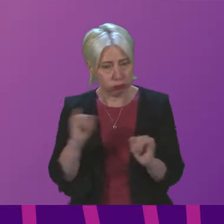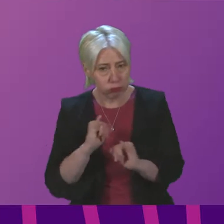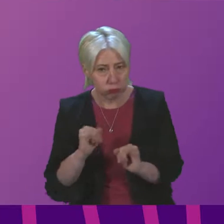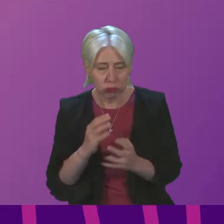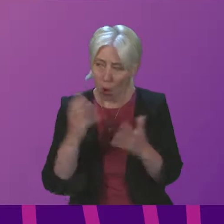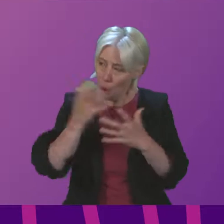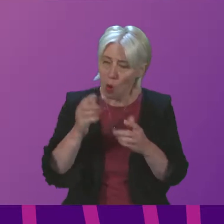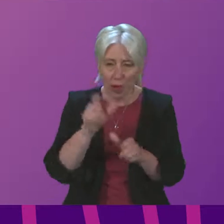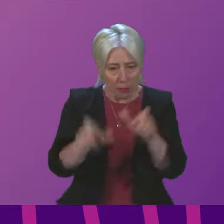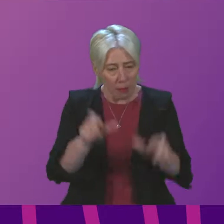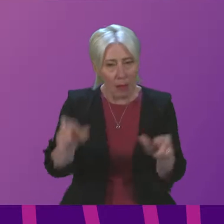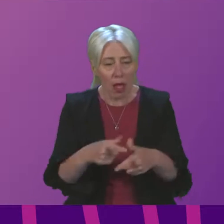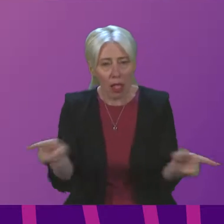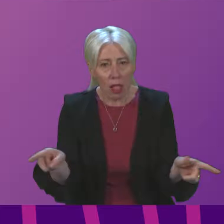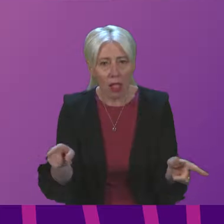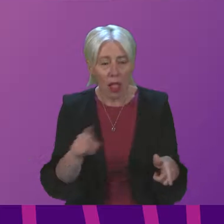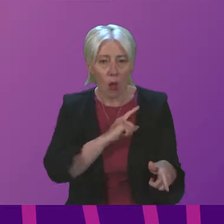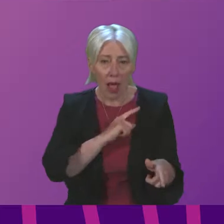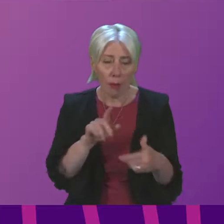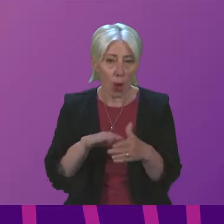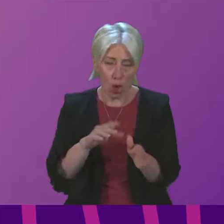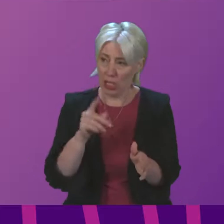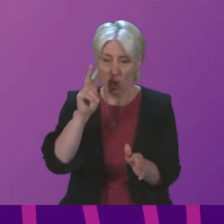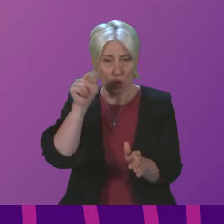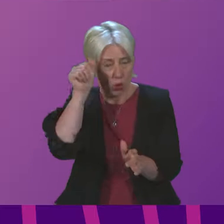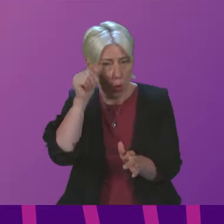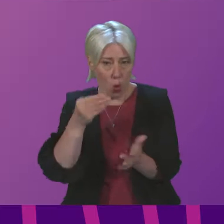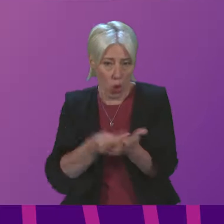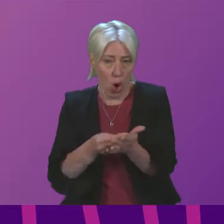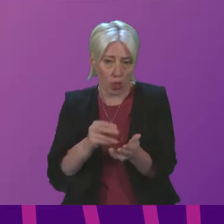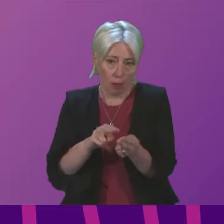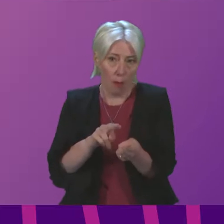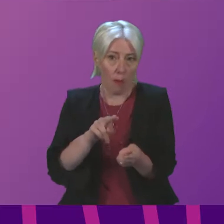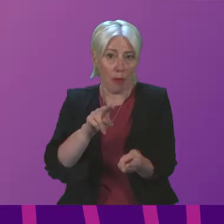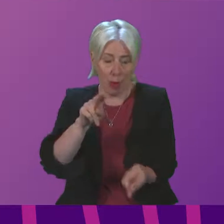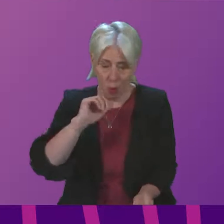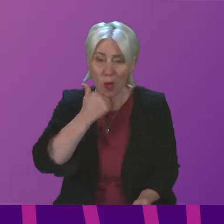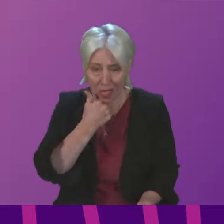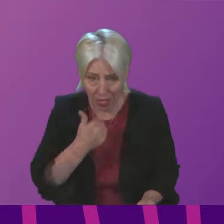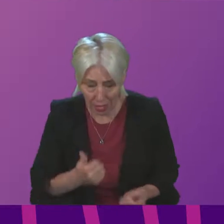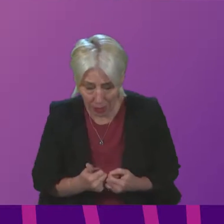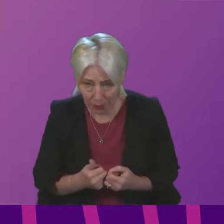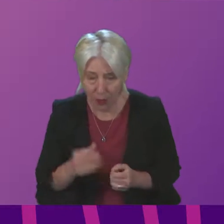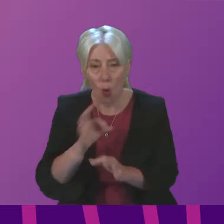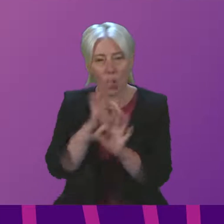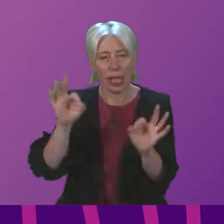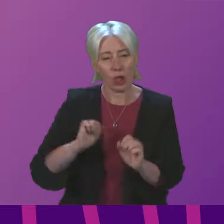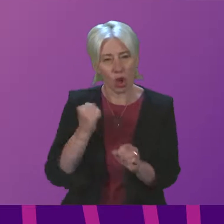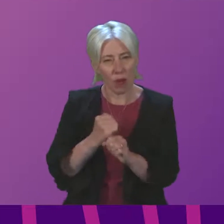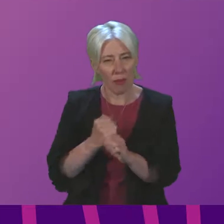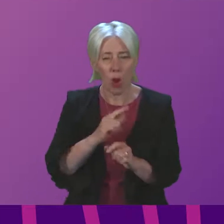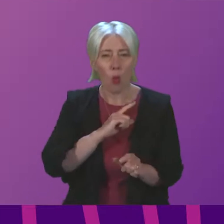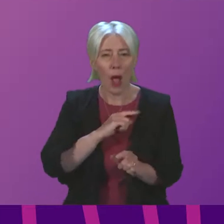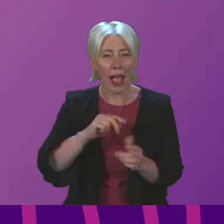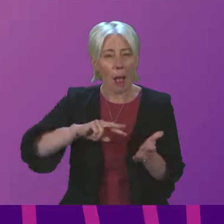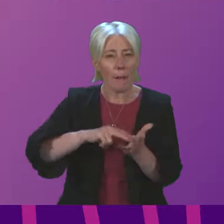just for ordinary people as the forecast for prices begin to rise. I want to ask the Government why they abandoned their